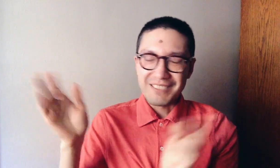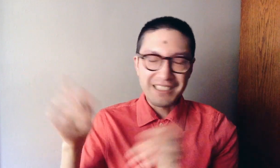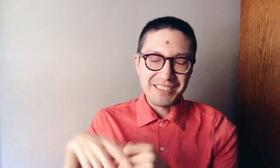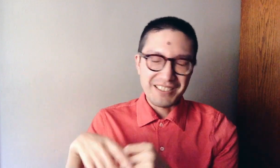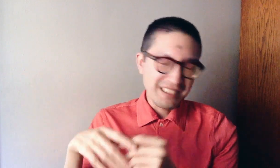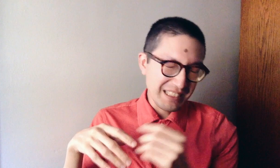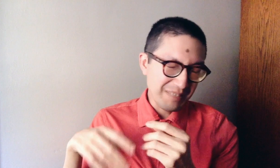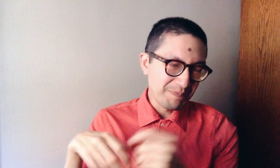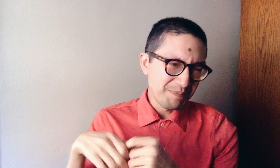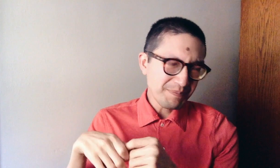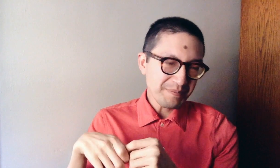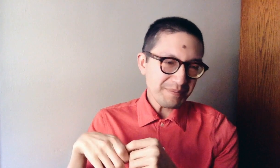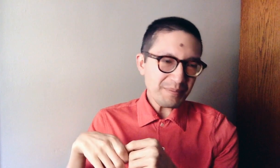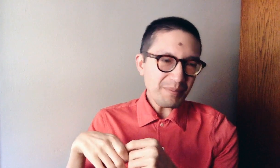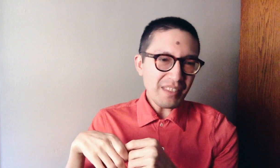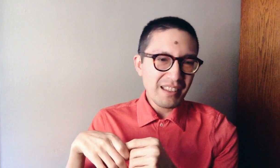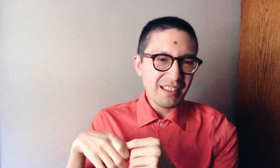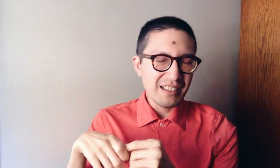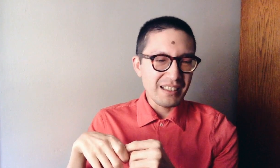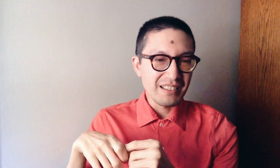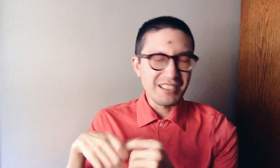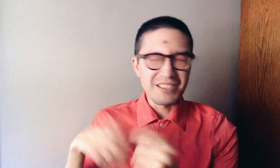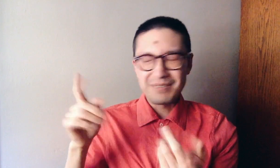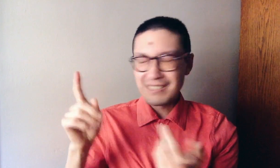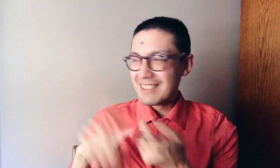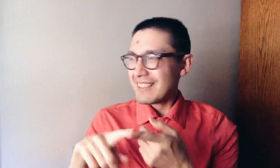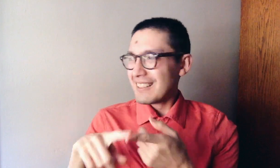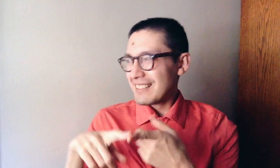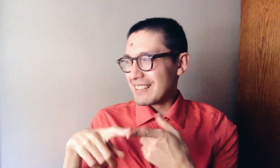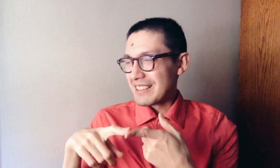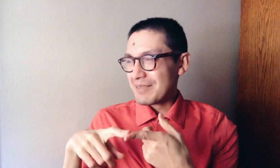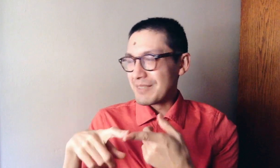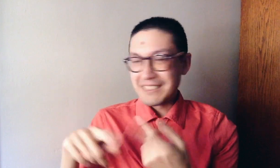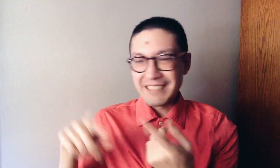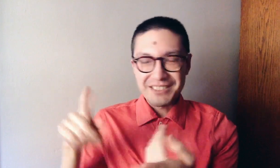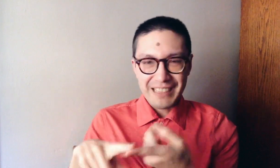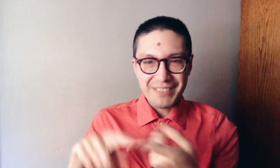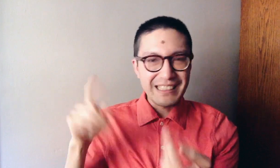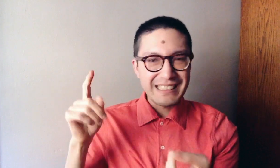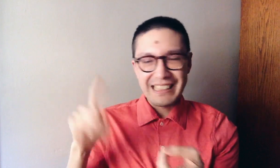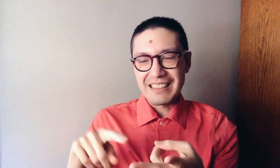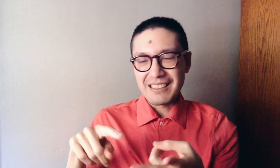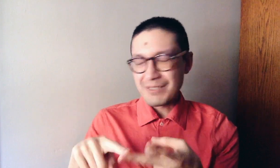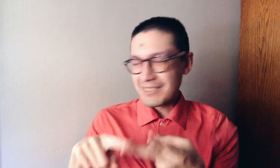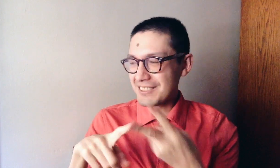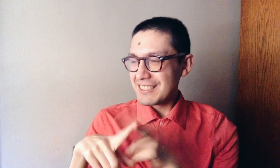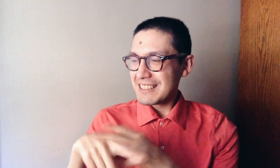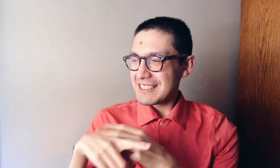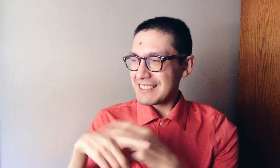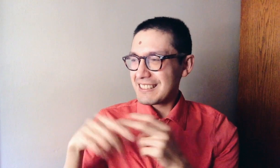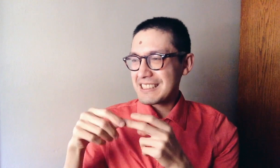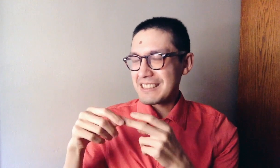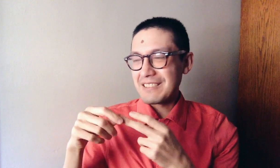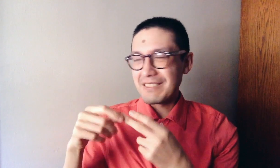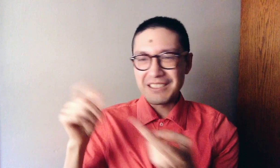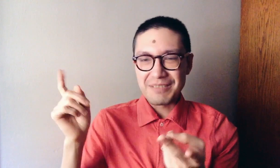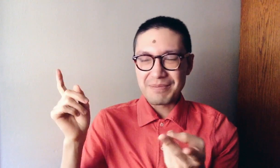whatever. Um, uh, oh, uh, multiracial families and couples. So, I want to do